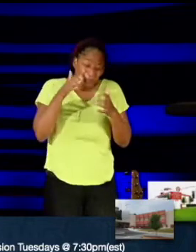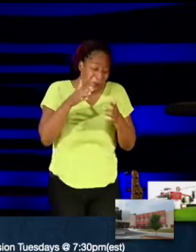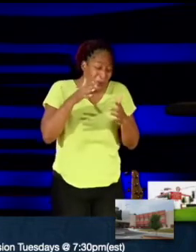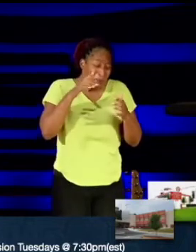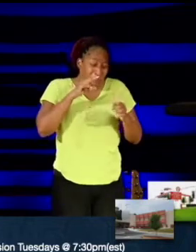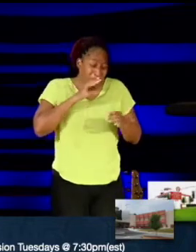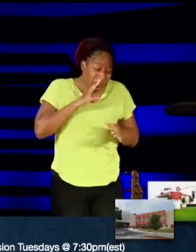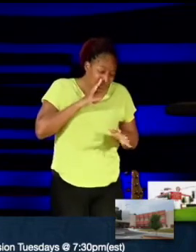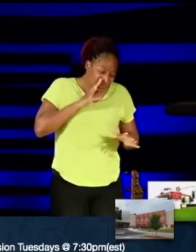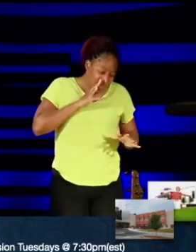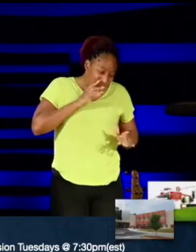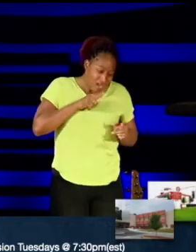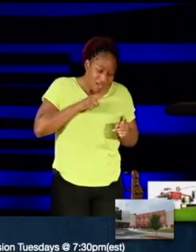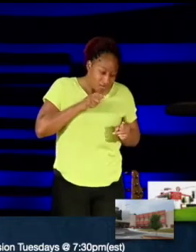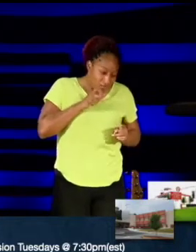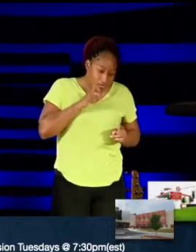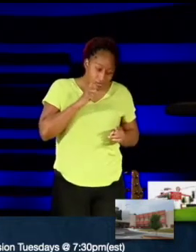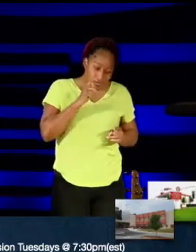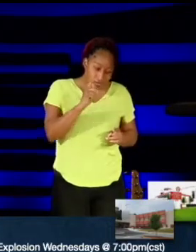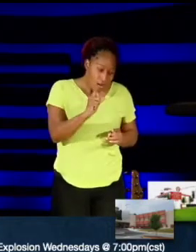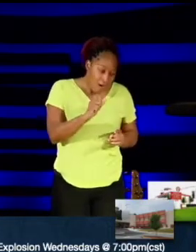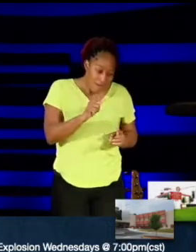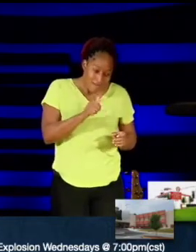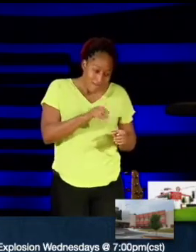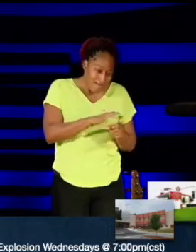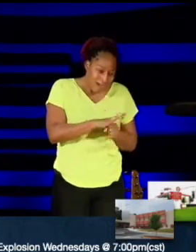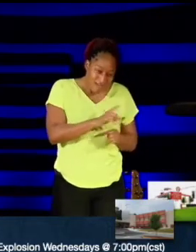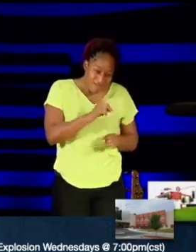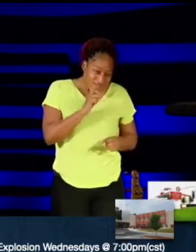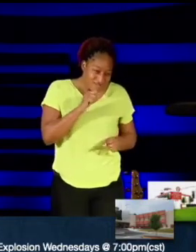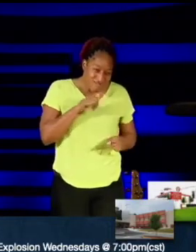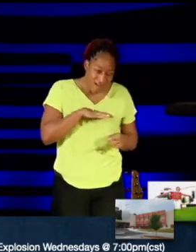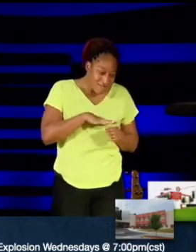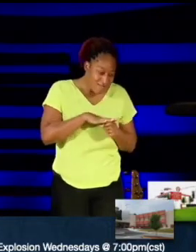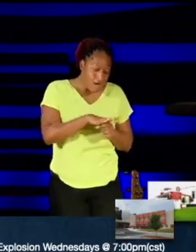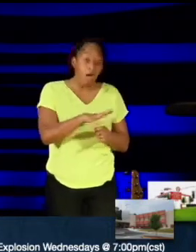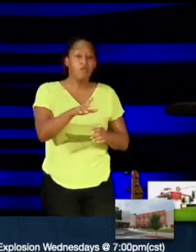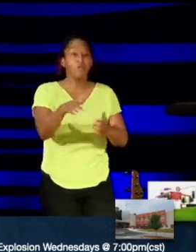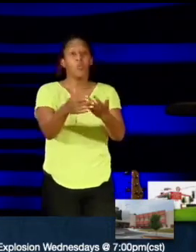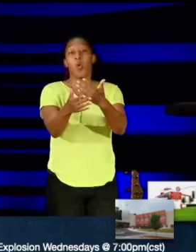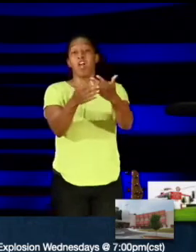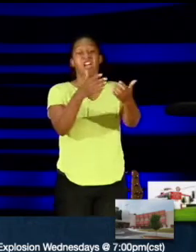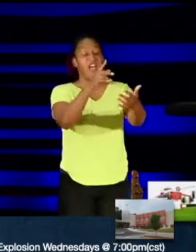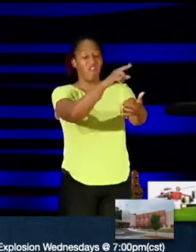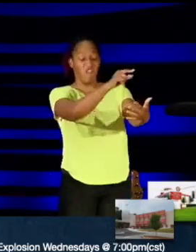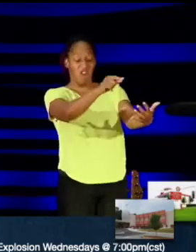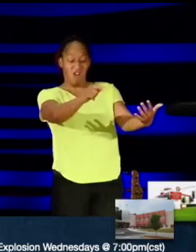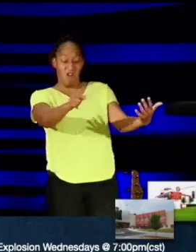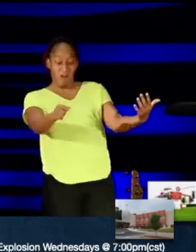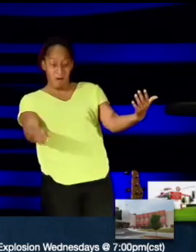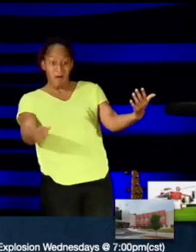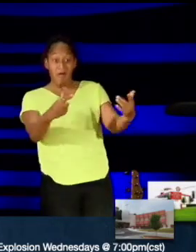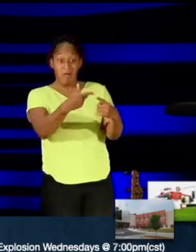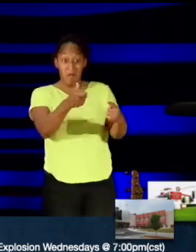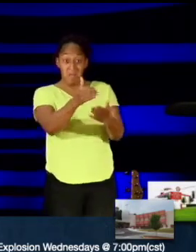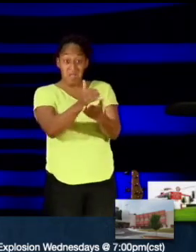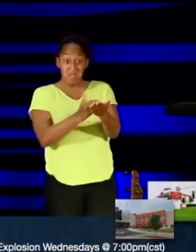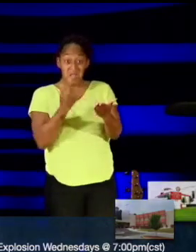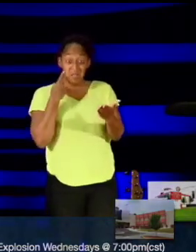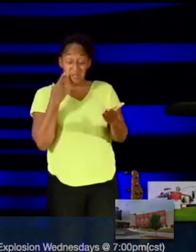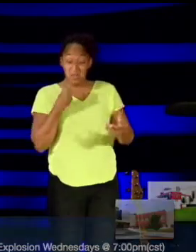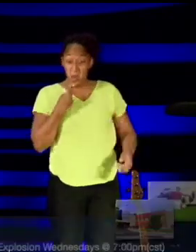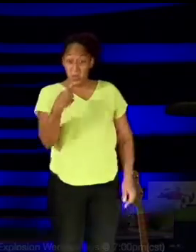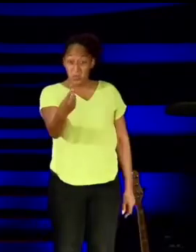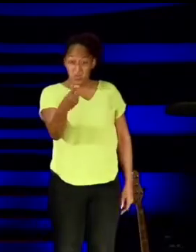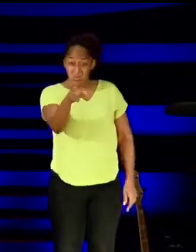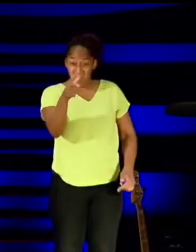you you're just not good enough. Whatever it is, whatever that thing is, I've come to let you know that you